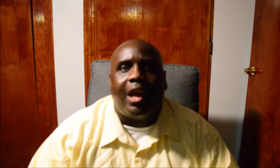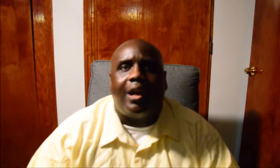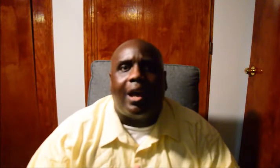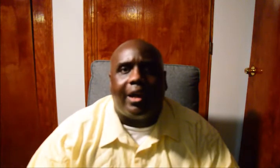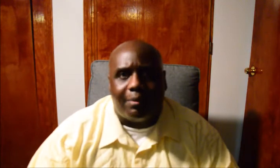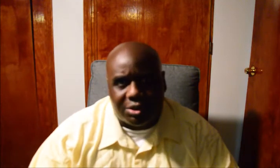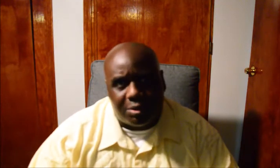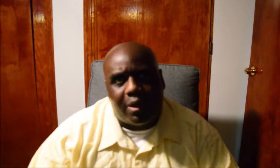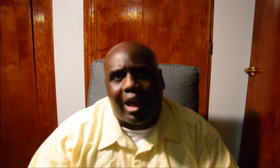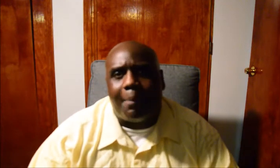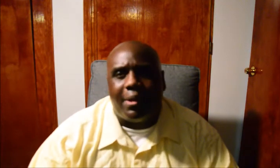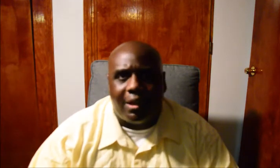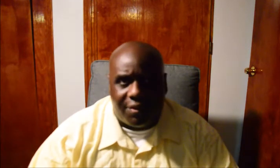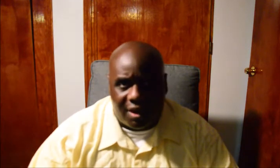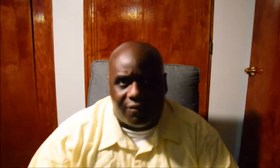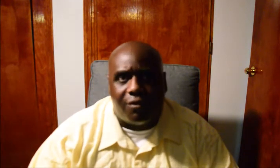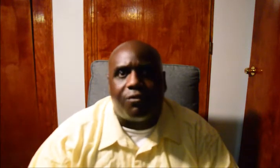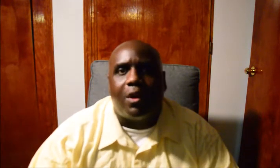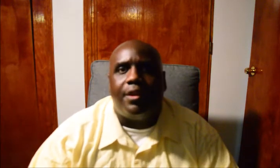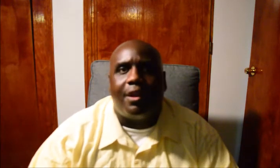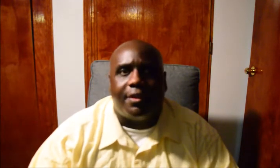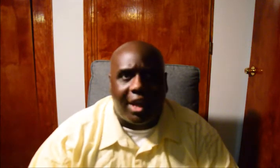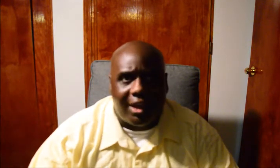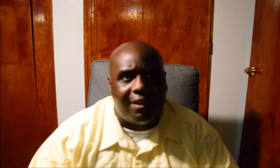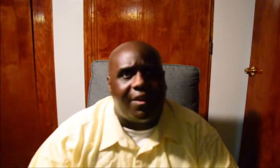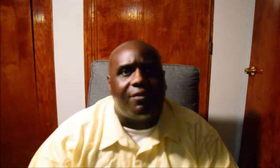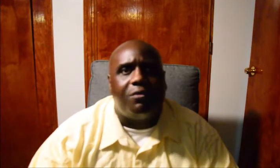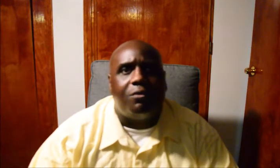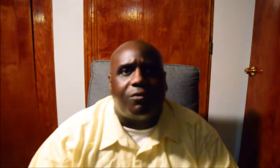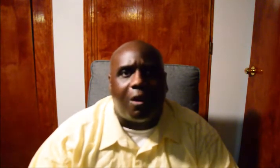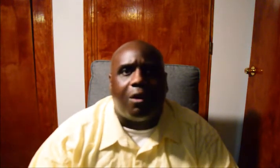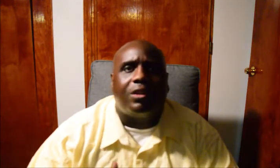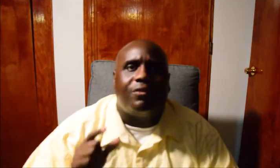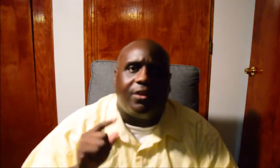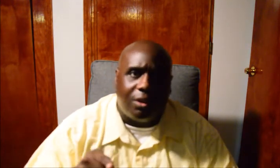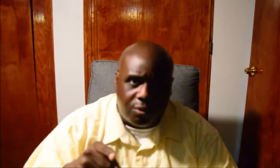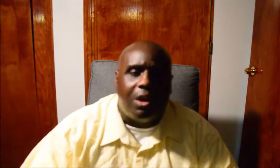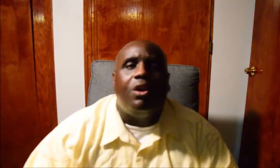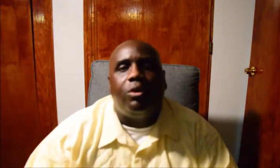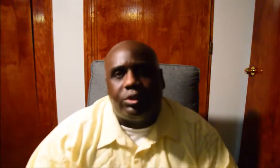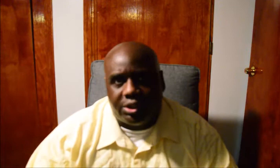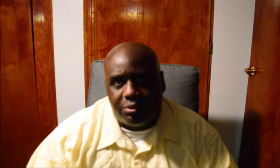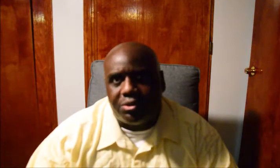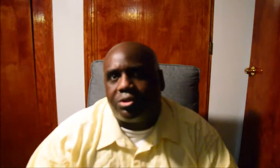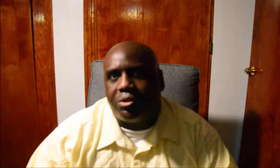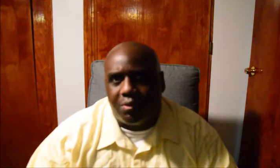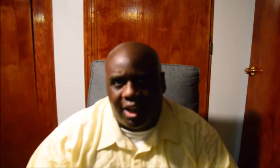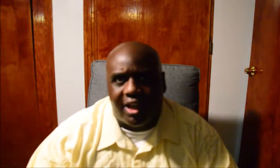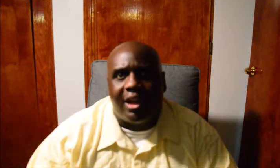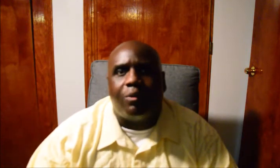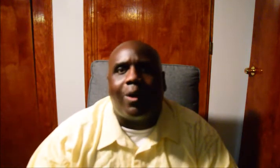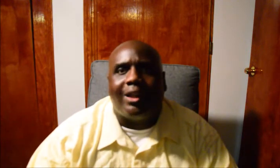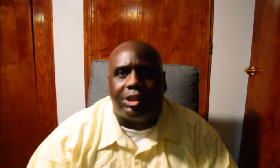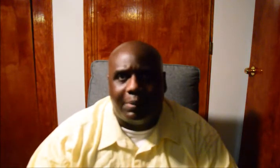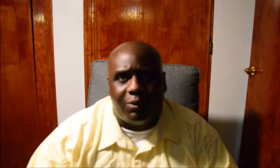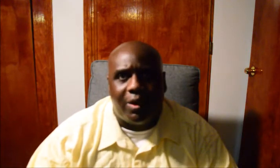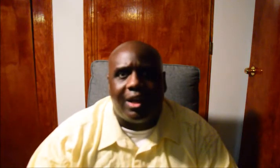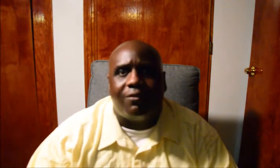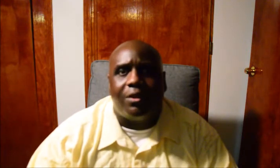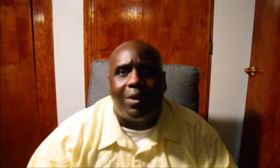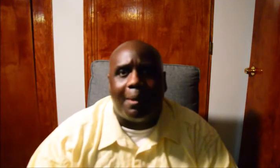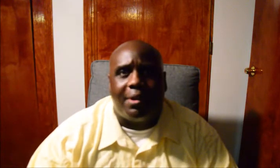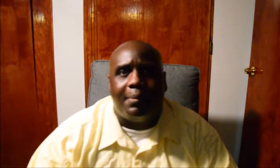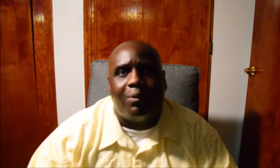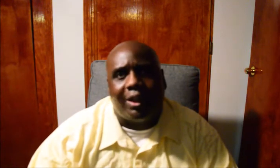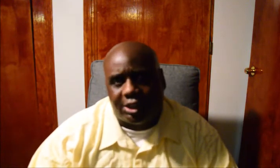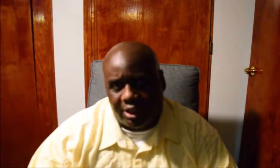Okay, I am so happy and thankful for another day, and thankful for all of you who choose to tune in and watch me whenever